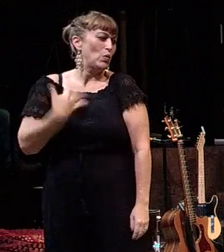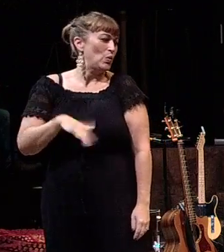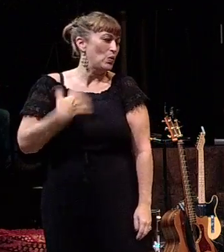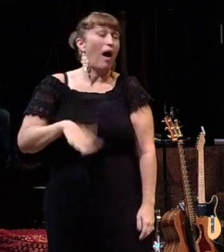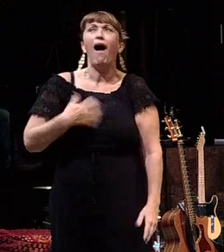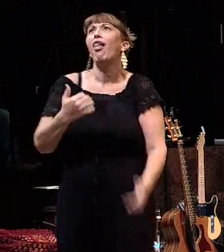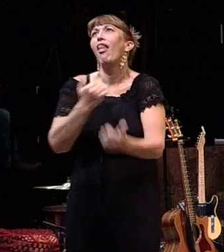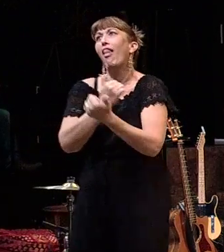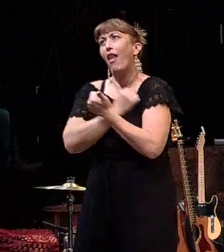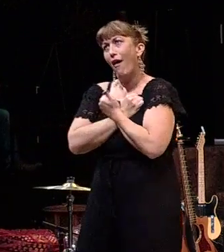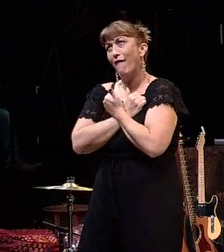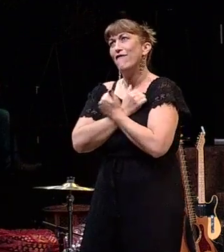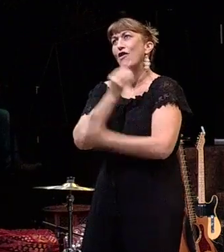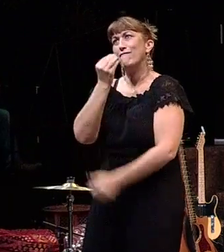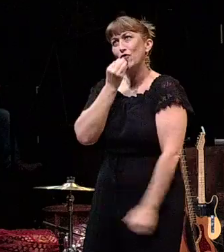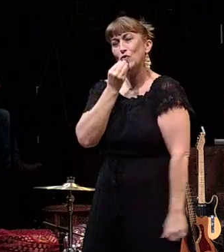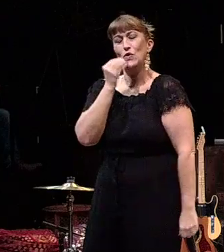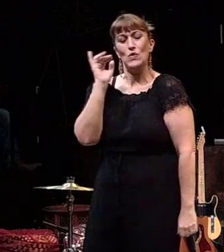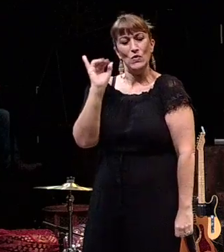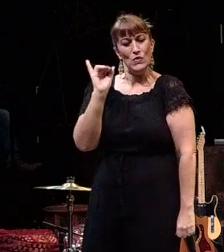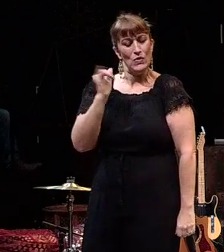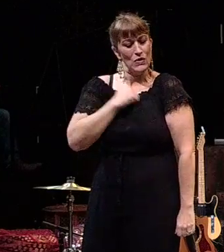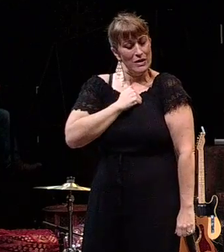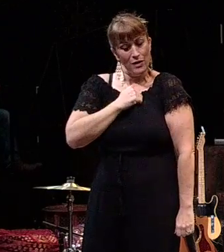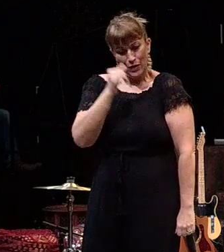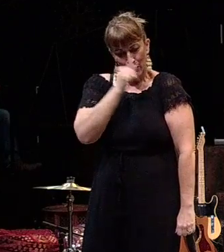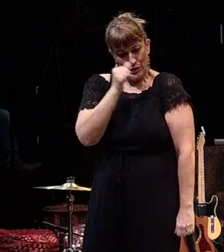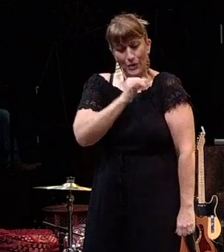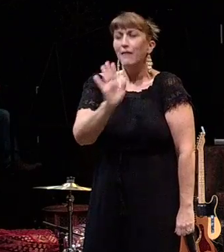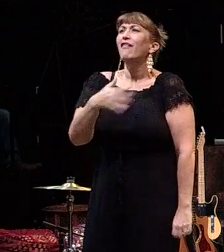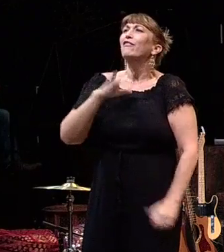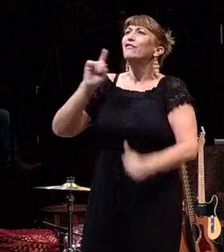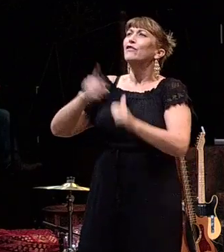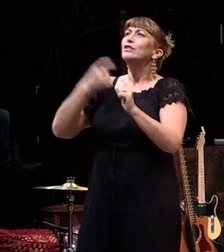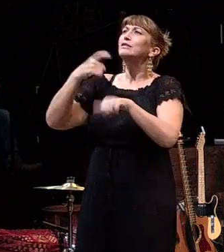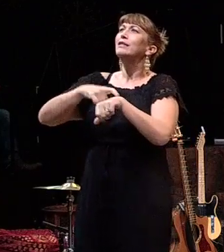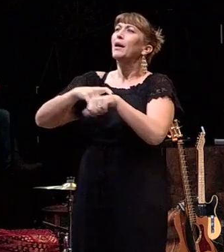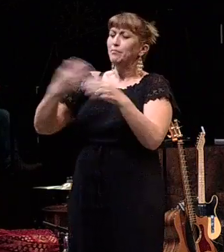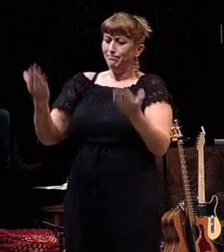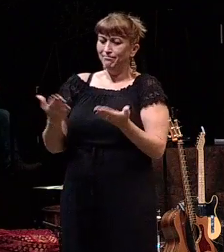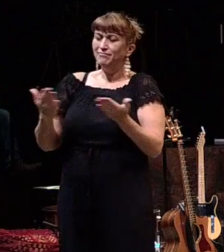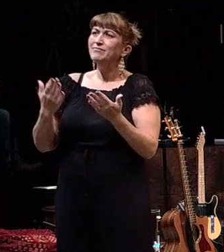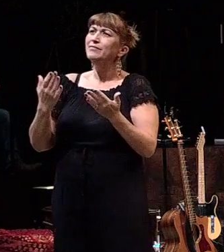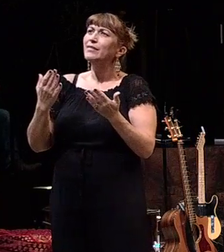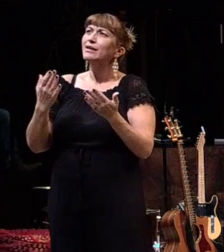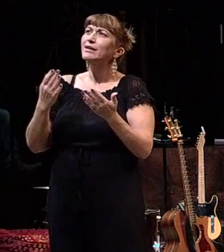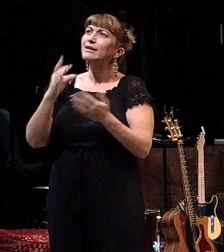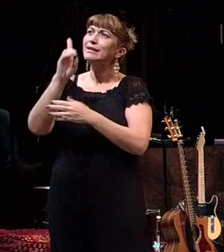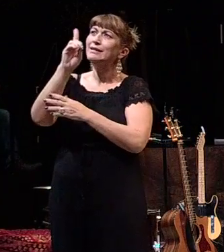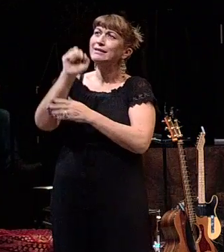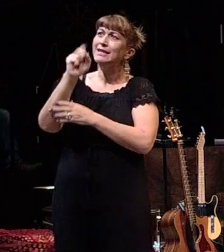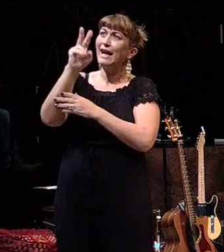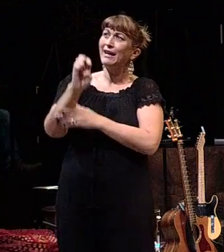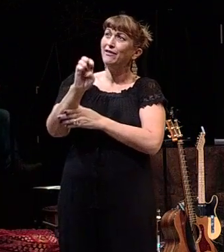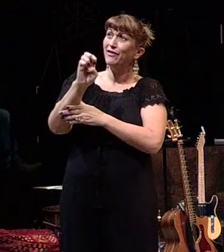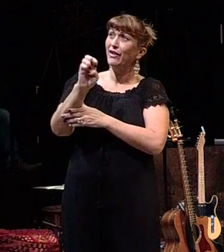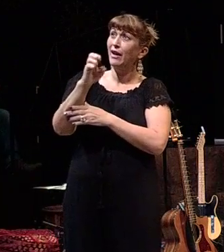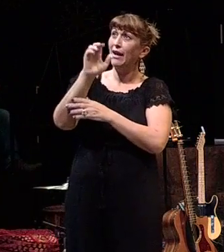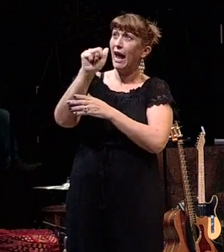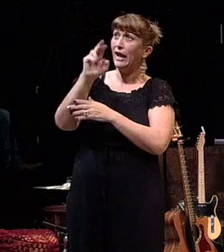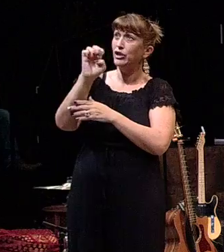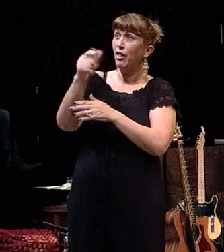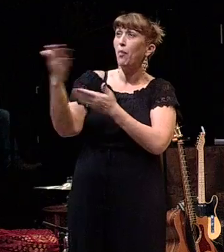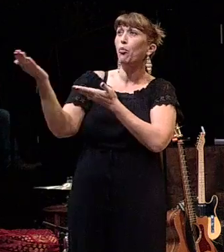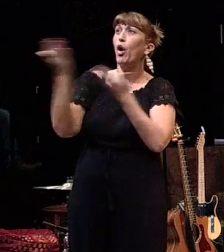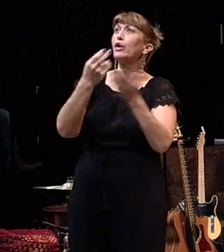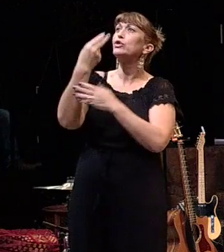I love food. The first time we were here, Dave and Angela's brought us to Hop Dottie's,